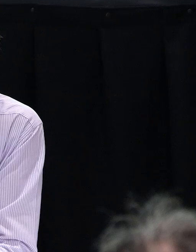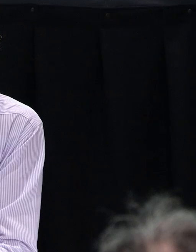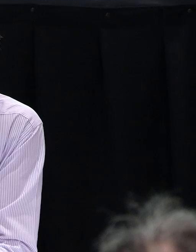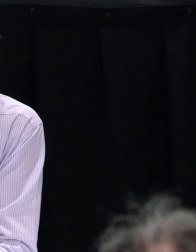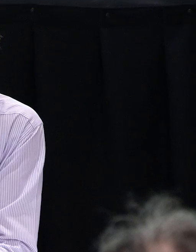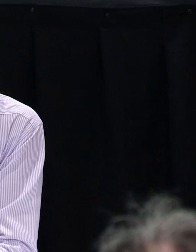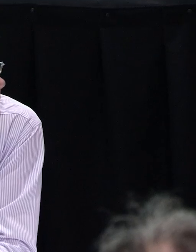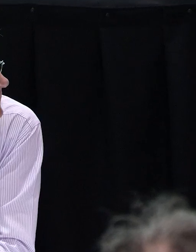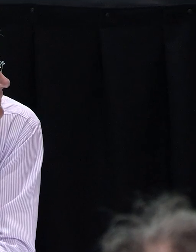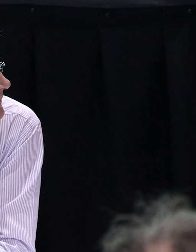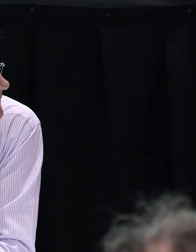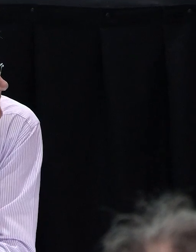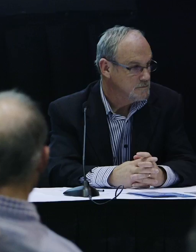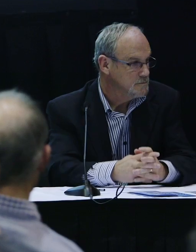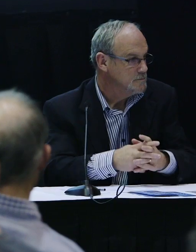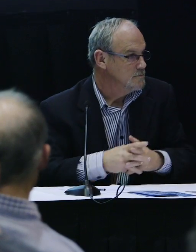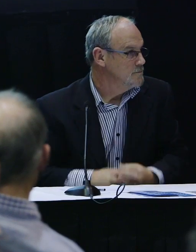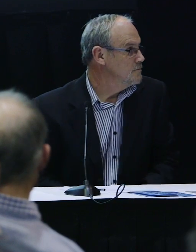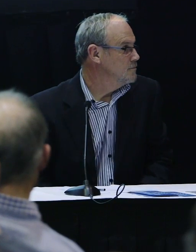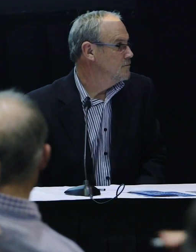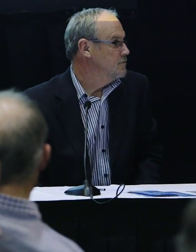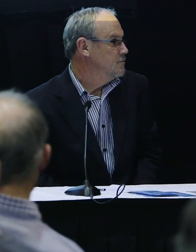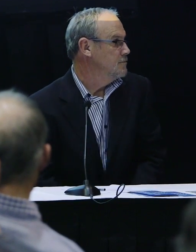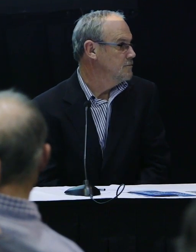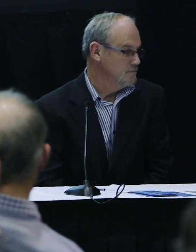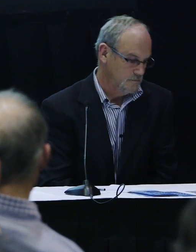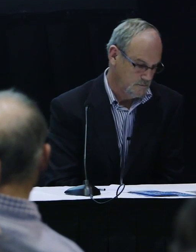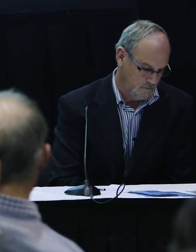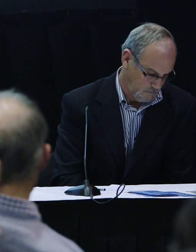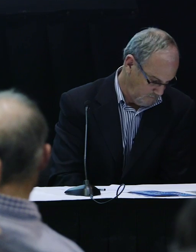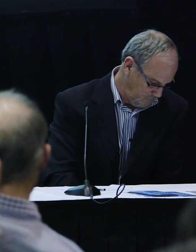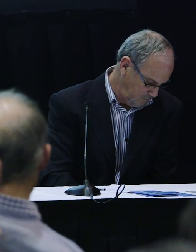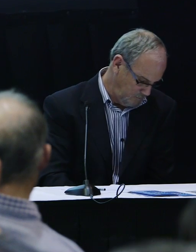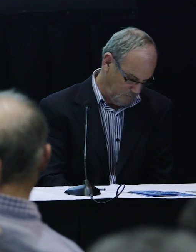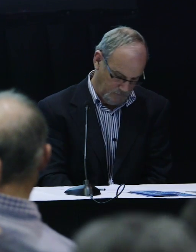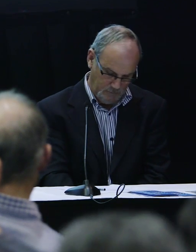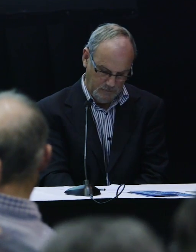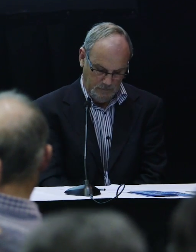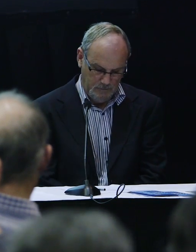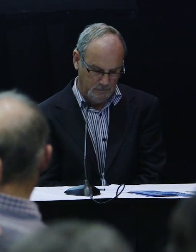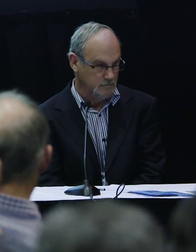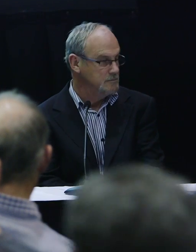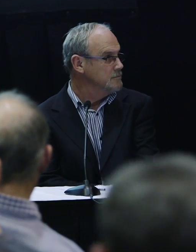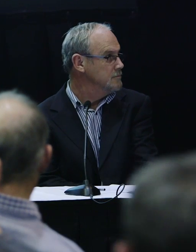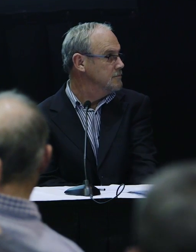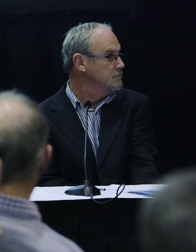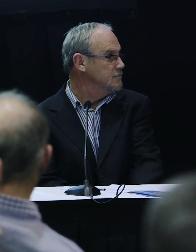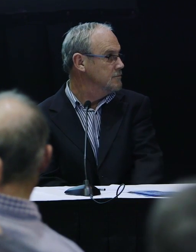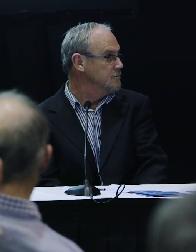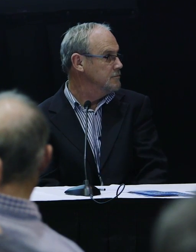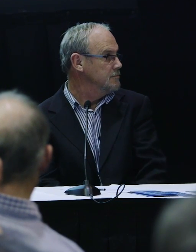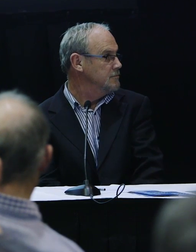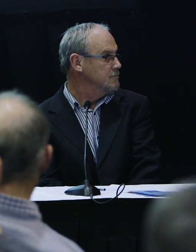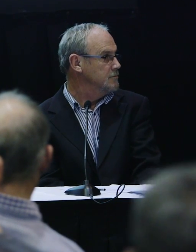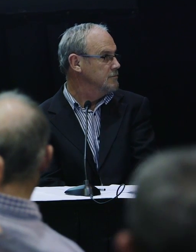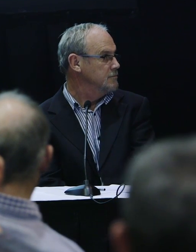I think also to that, we've seen through the work that the contractor, some of the contractors have actually said on a couple of sites that